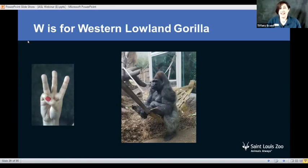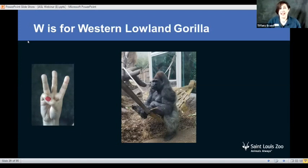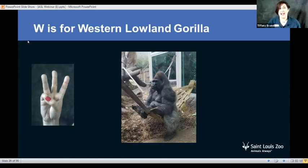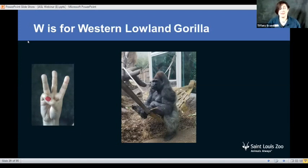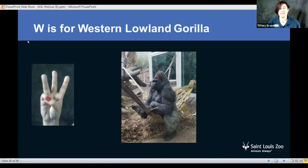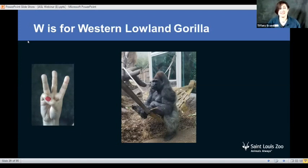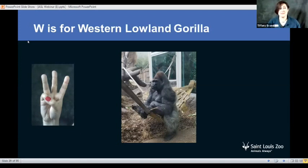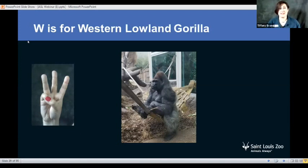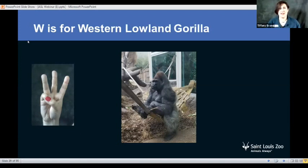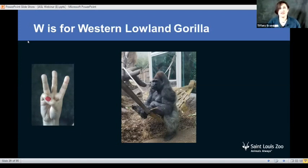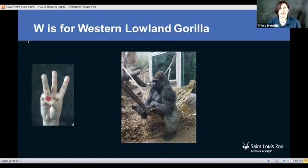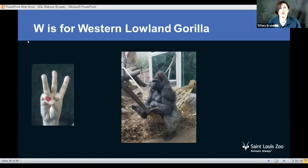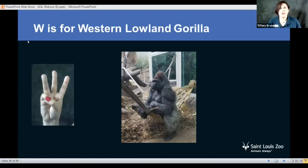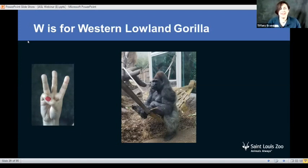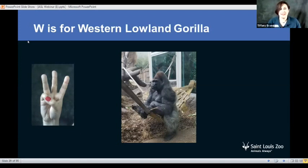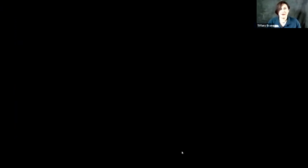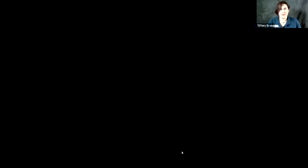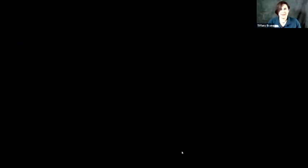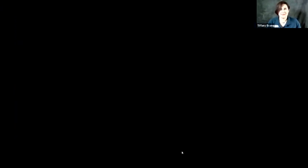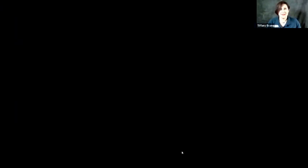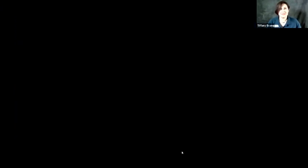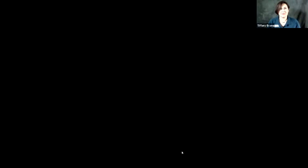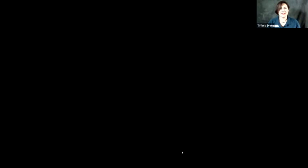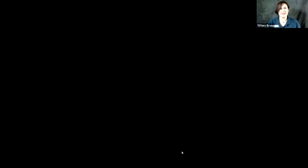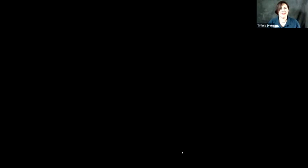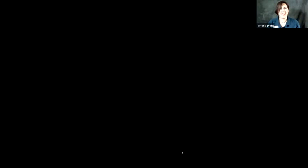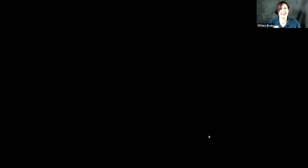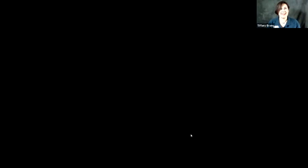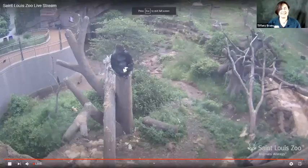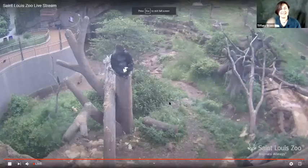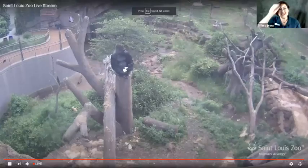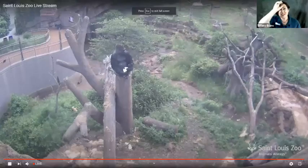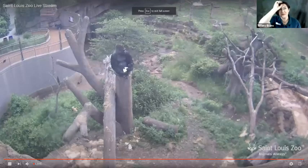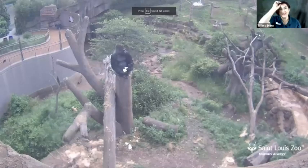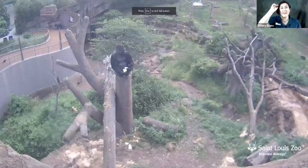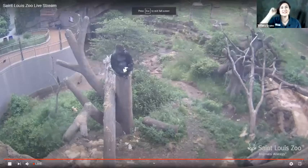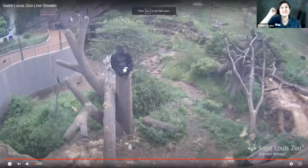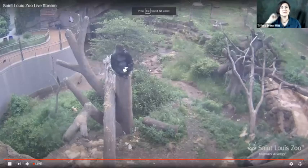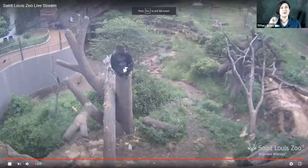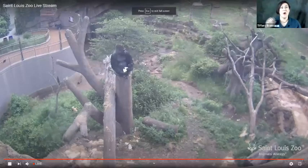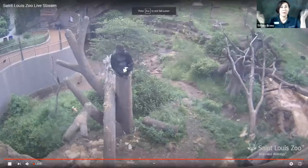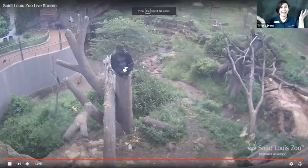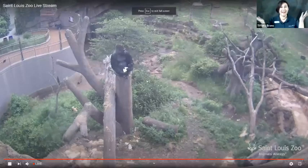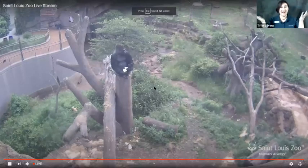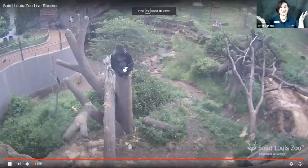happens to be the gorilla webcam. So we're gonna go ahead and see if we can find some oh my gosh